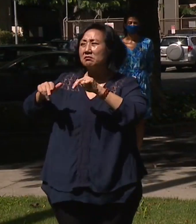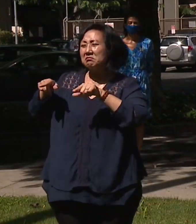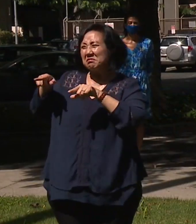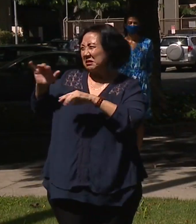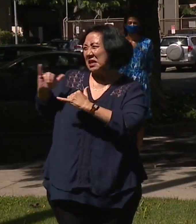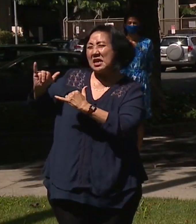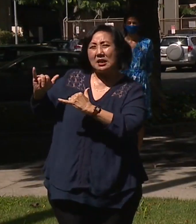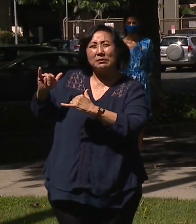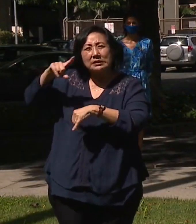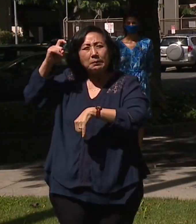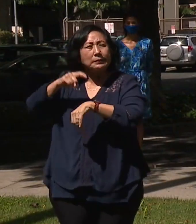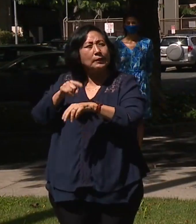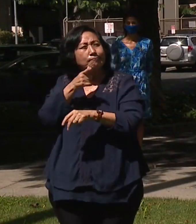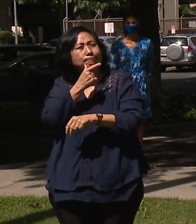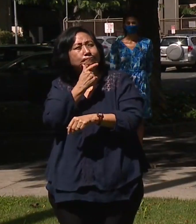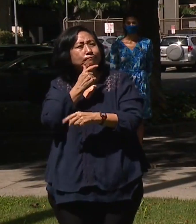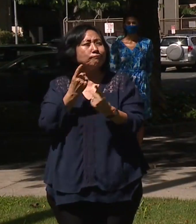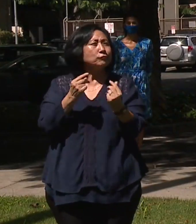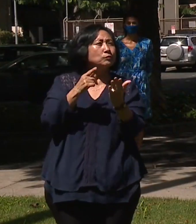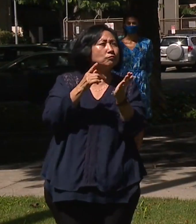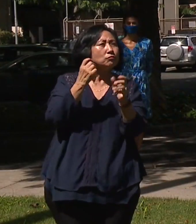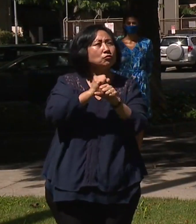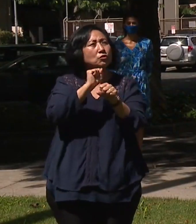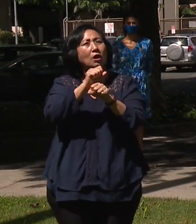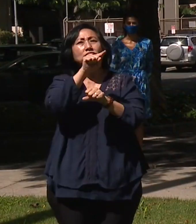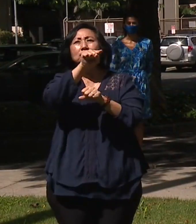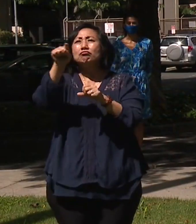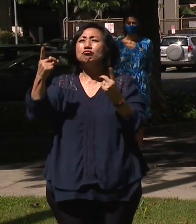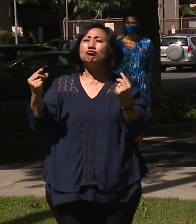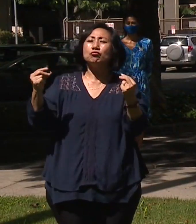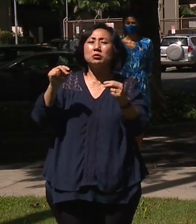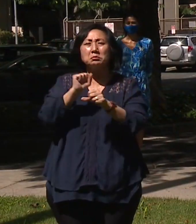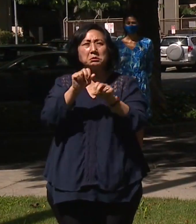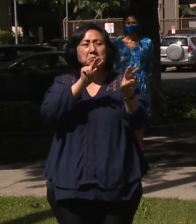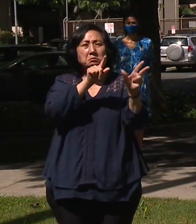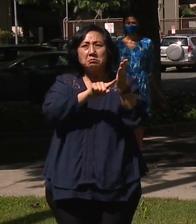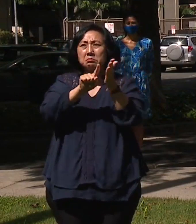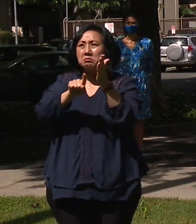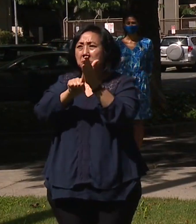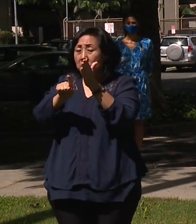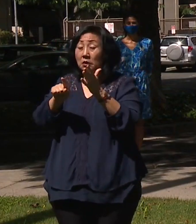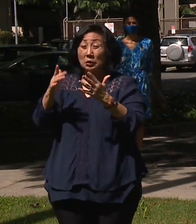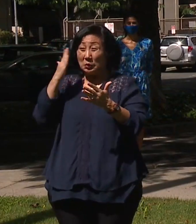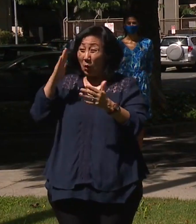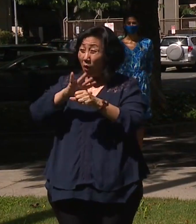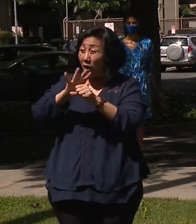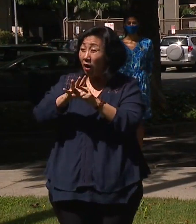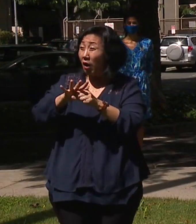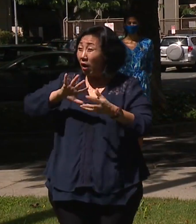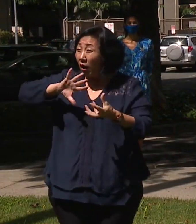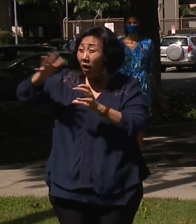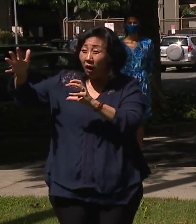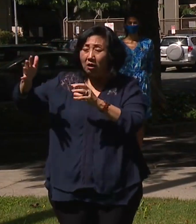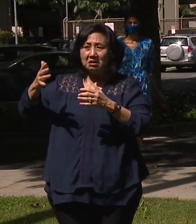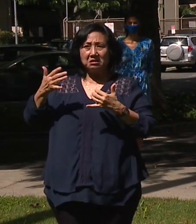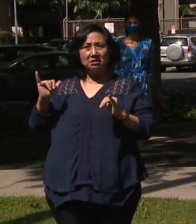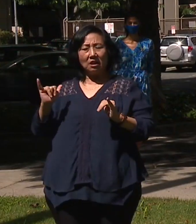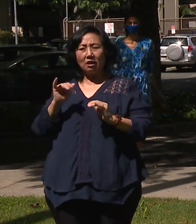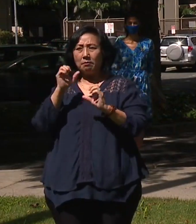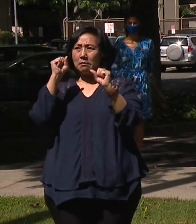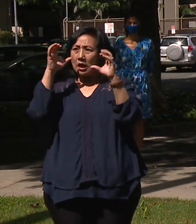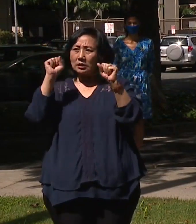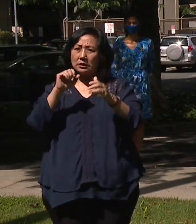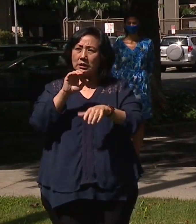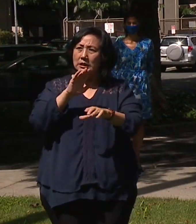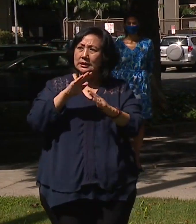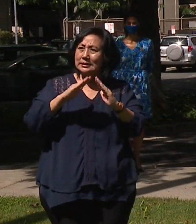looking at what jobs would be available and what we could work on. And it was pretty incredible that amidst all the pandemic planning and everything else that the city was dealing with,